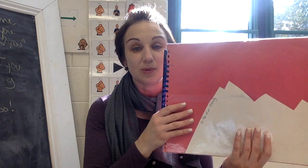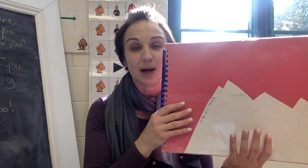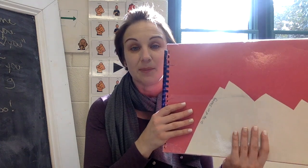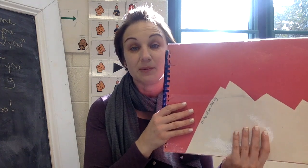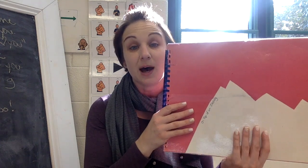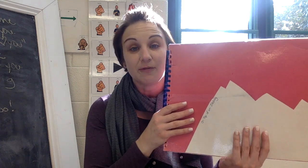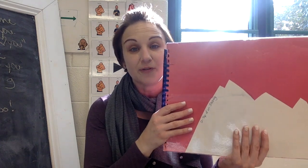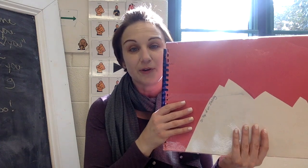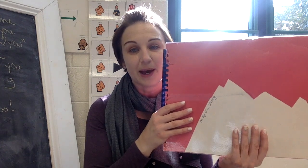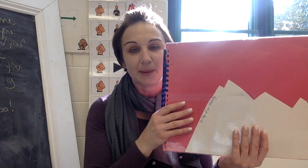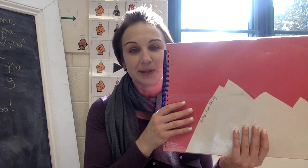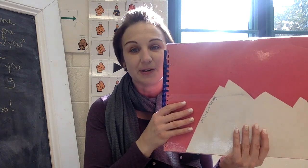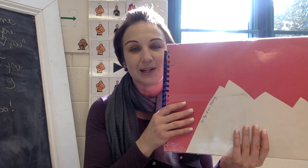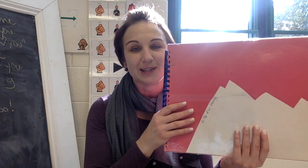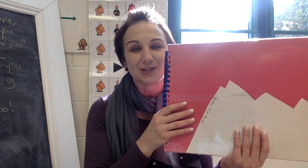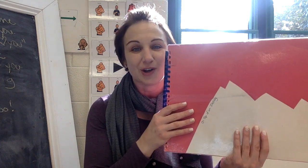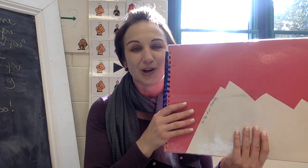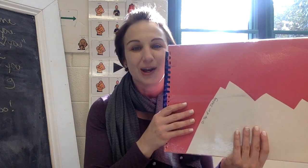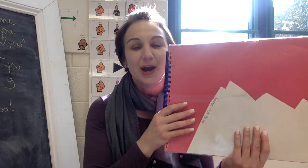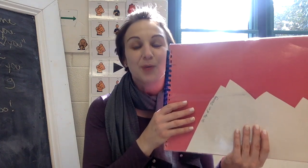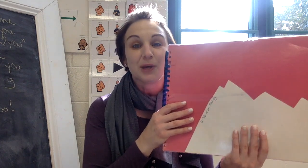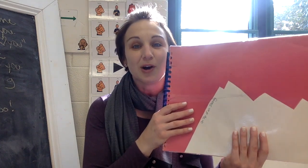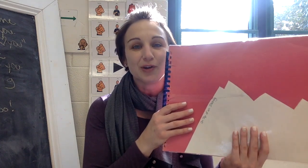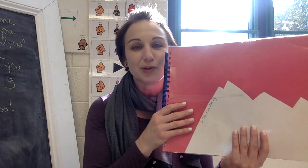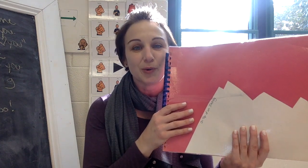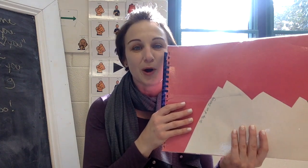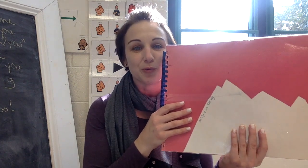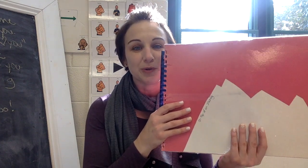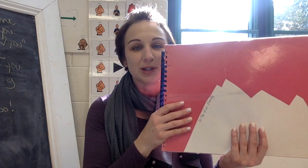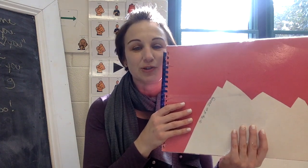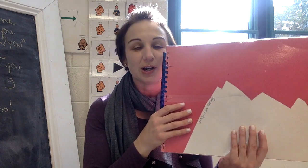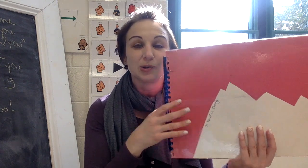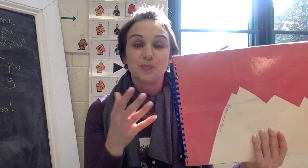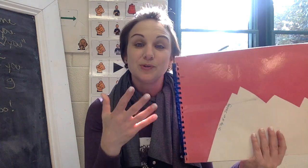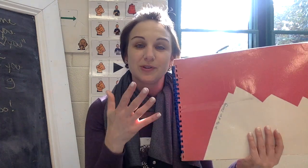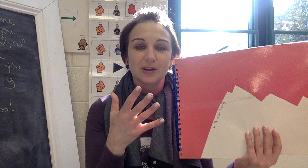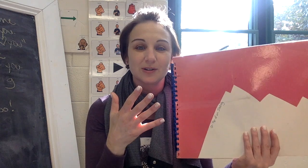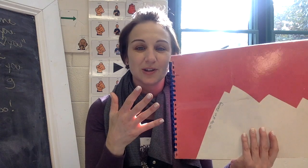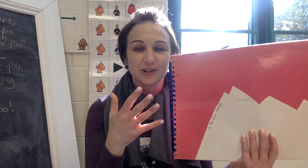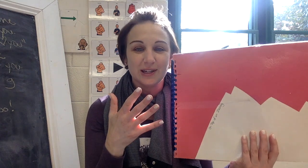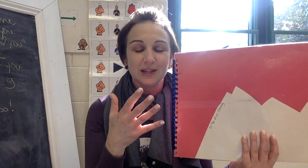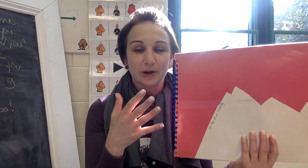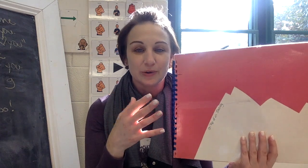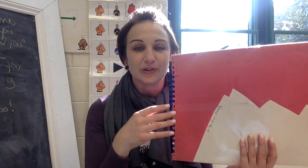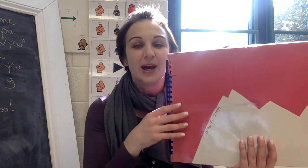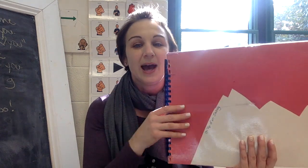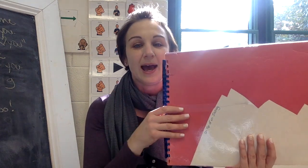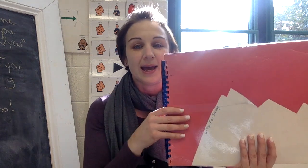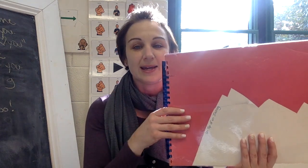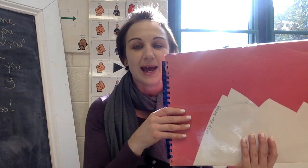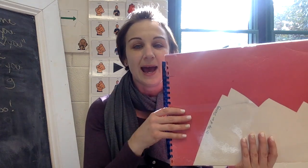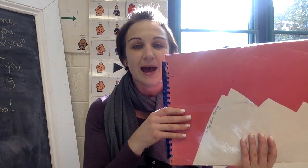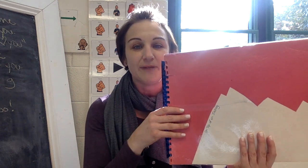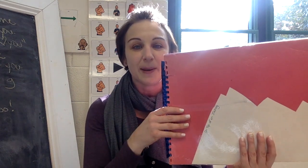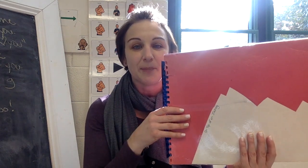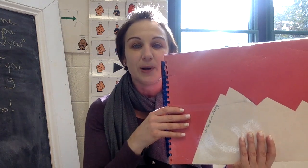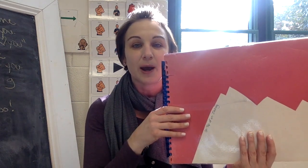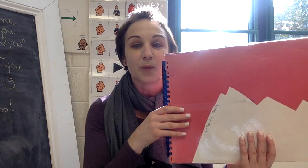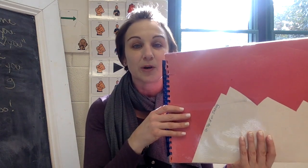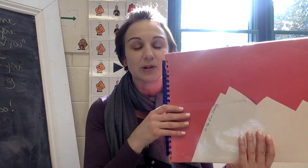novel vocabulary in the song. We also are really trying to boost their little egos and have them point out words